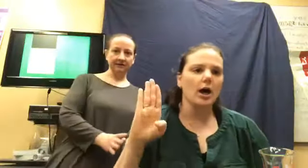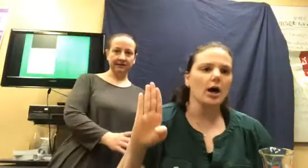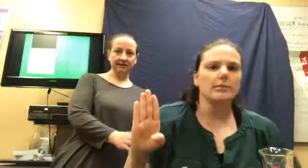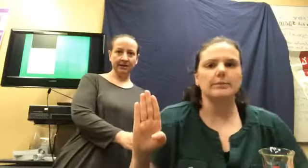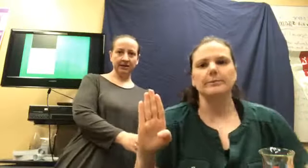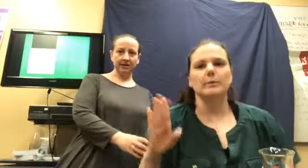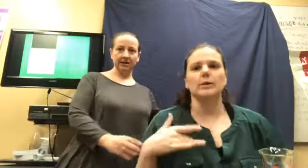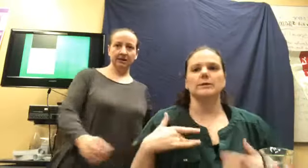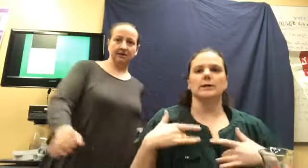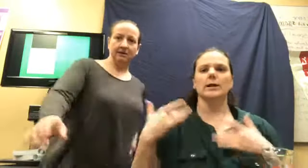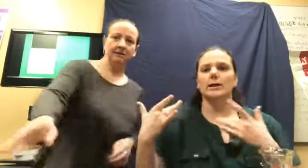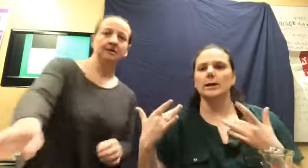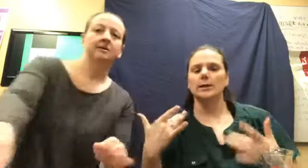Jacob, what's up?